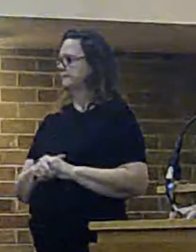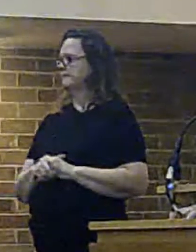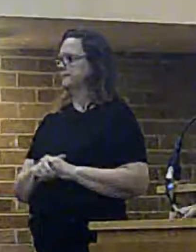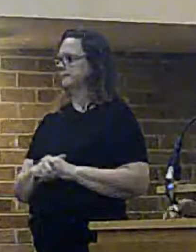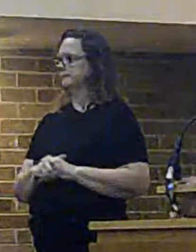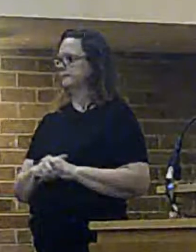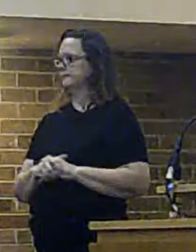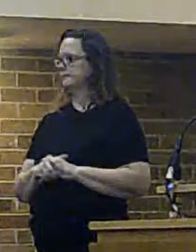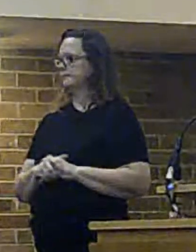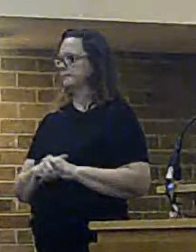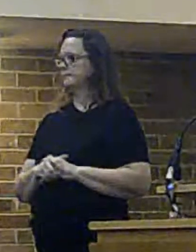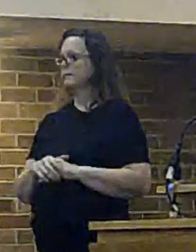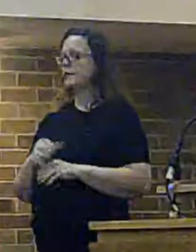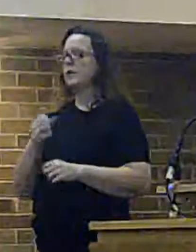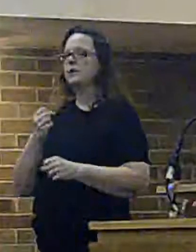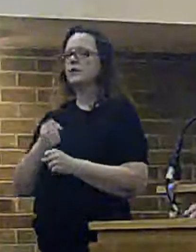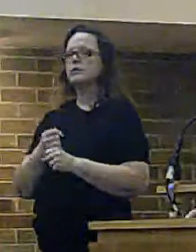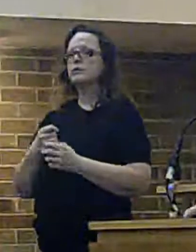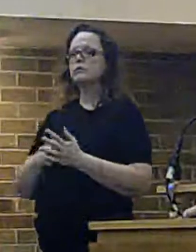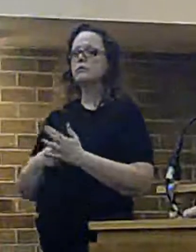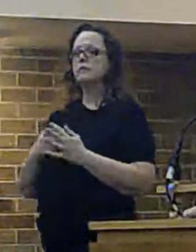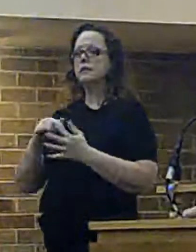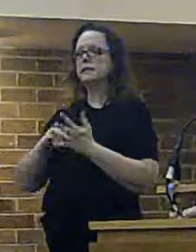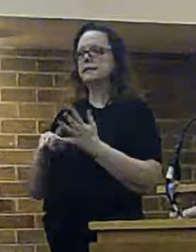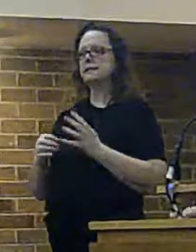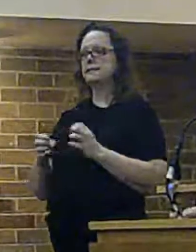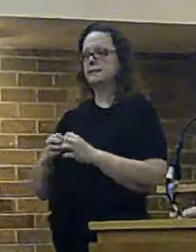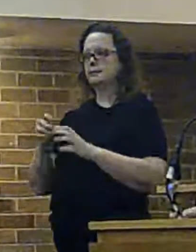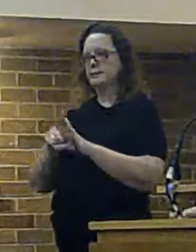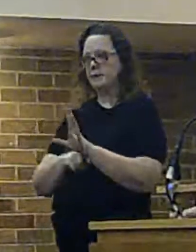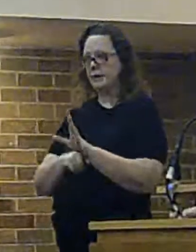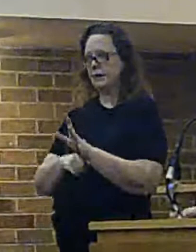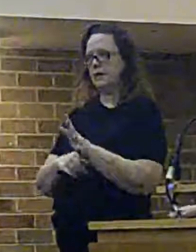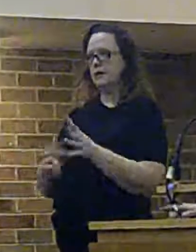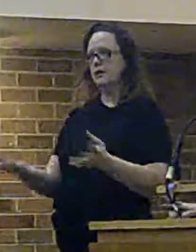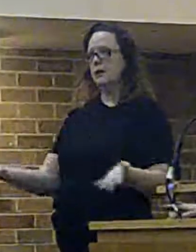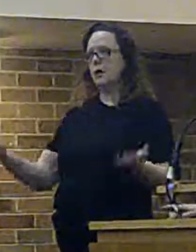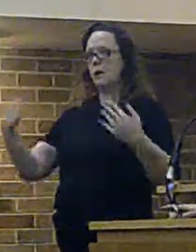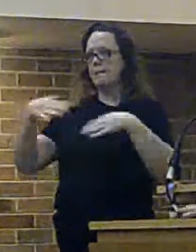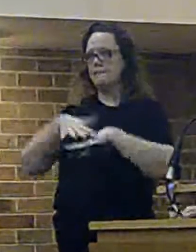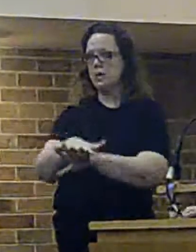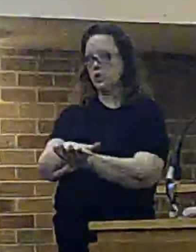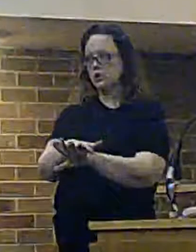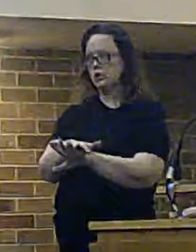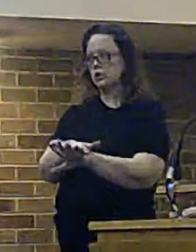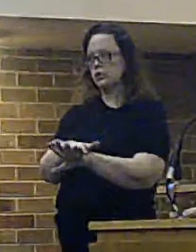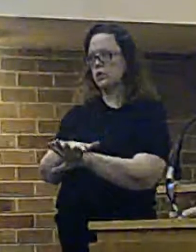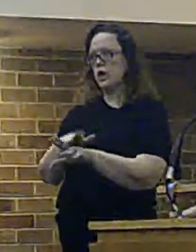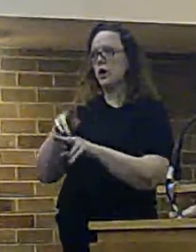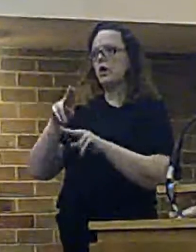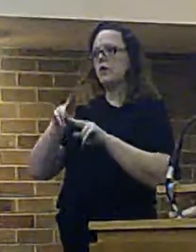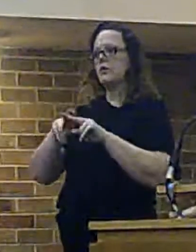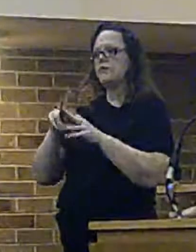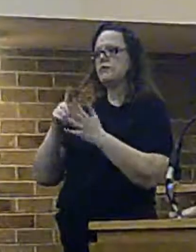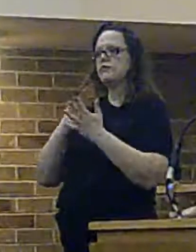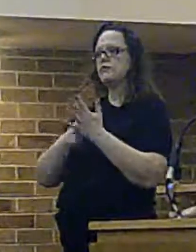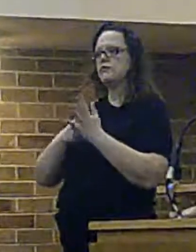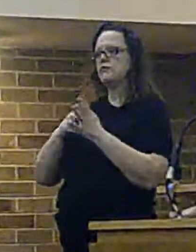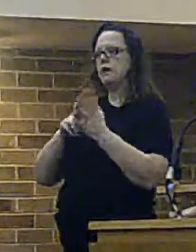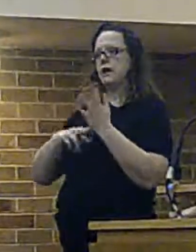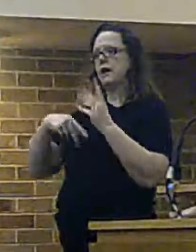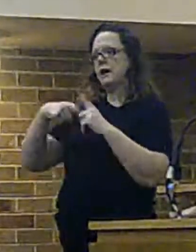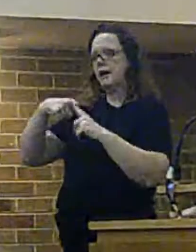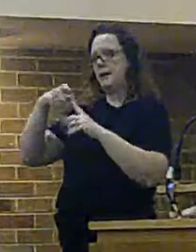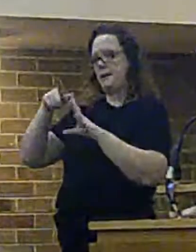In terms of the Greaseby merger option, the new station is proposed on the Frankby Road site. At this point I will explain why that has come